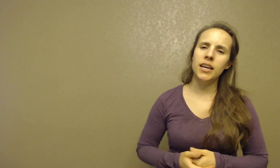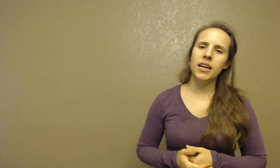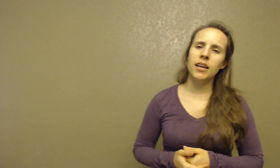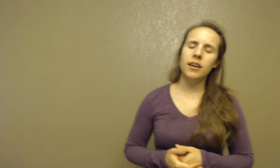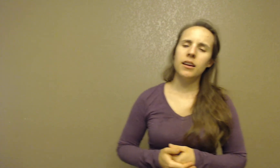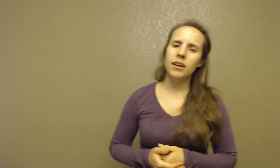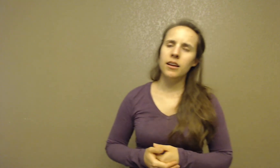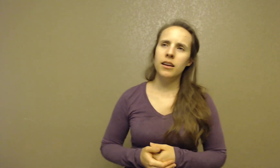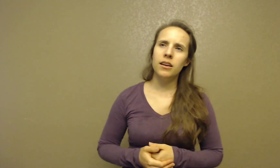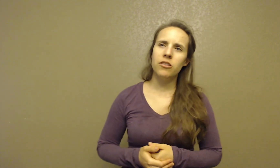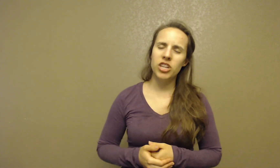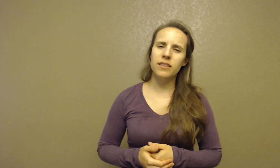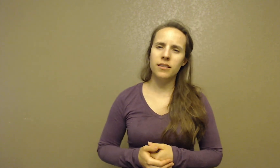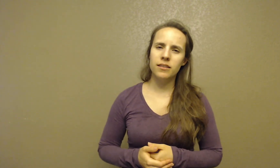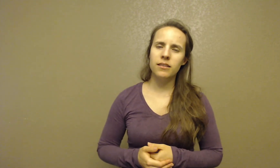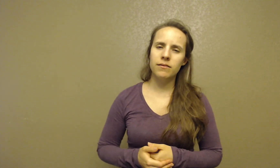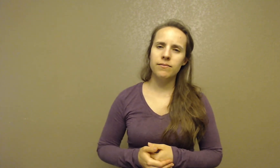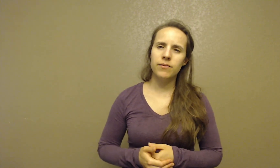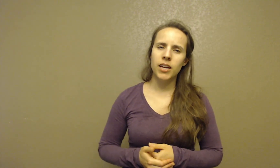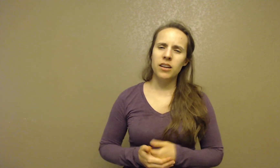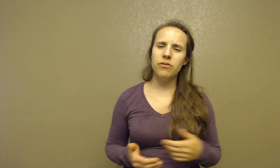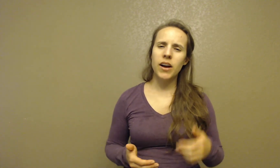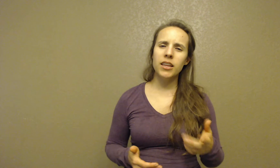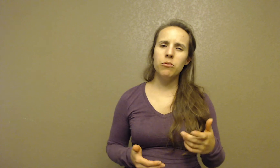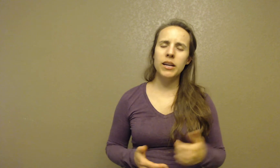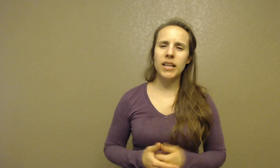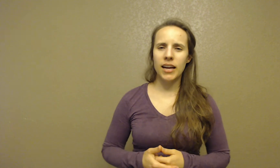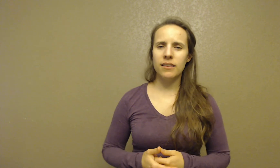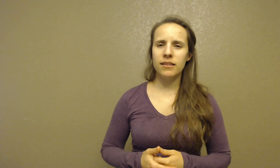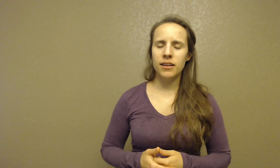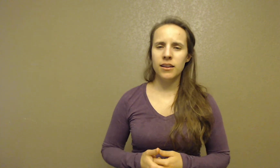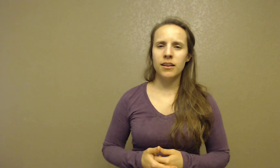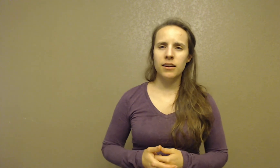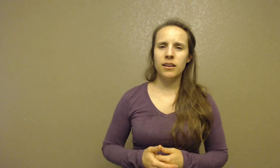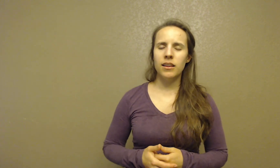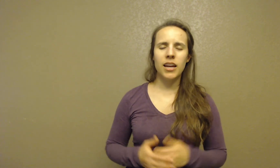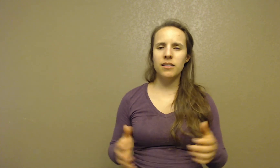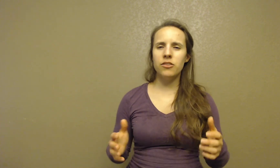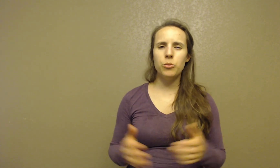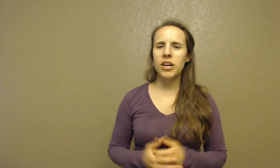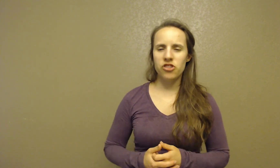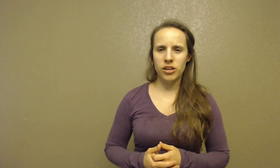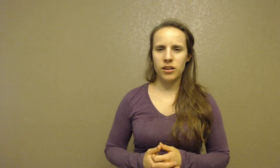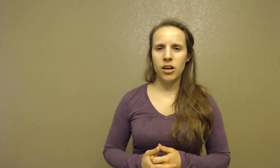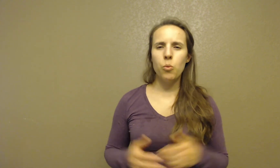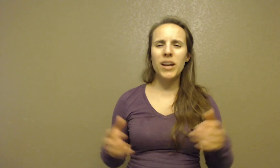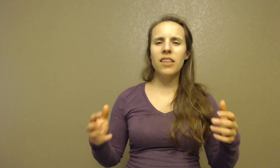Jesus. To finally realize that his situation, what he